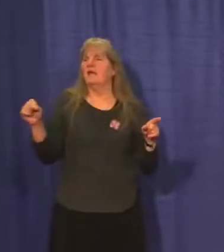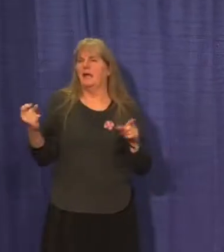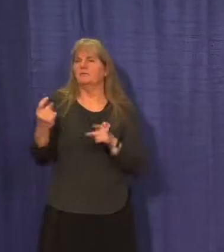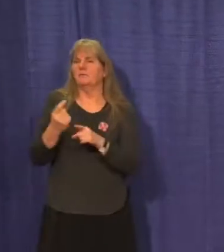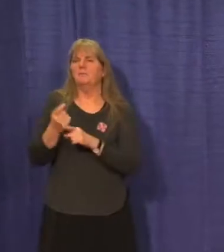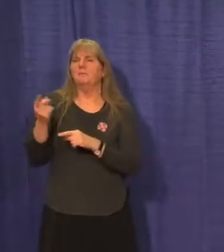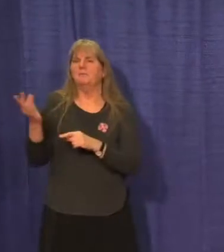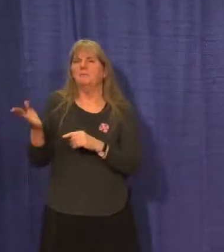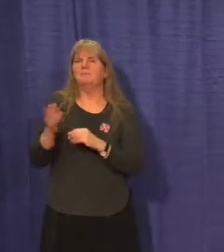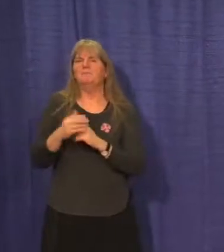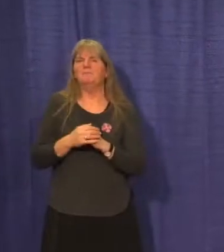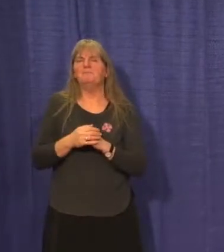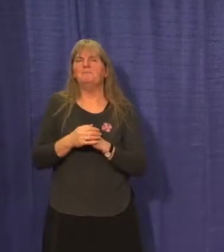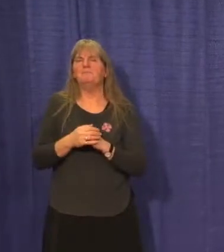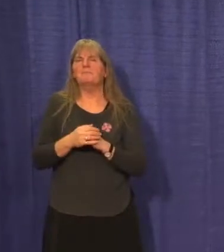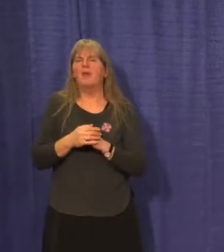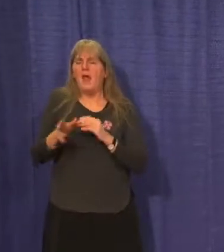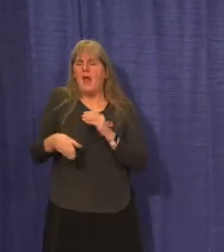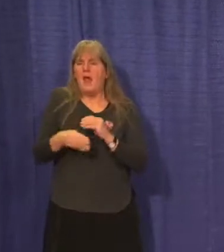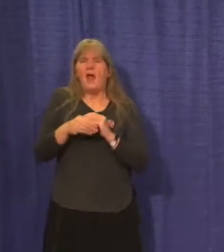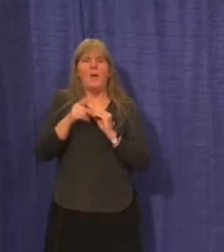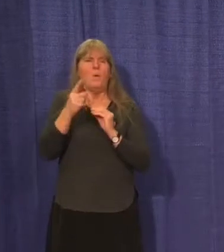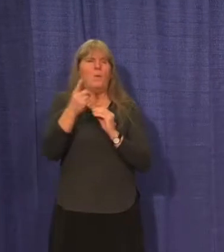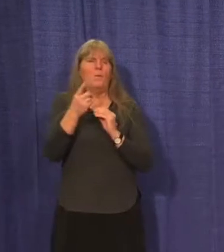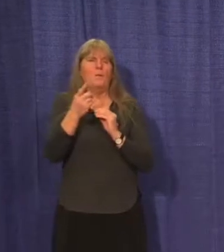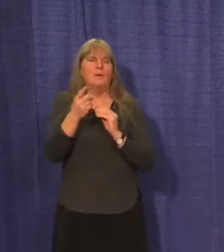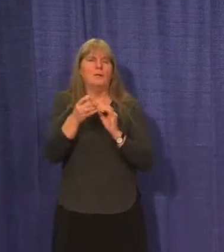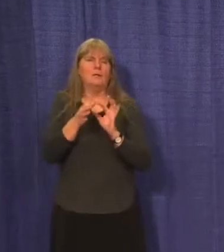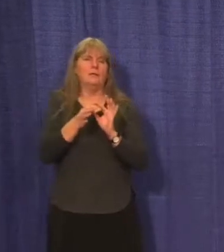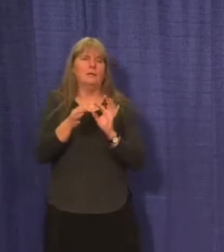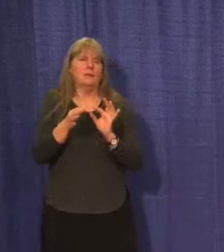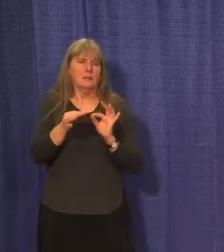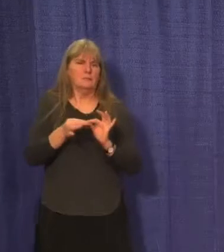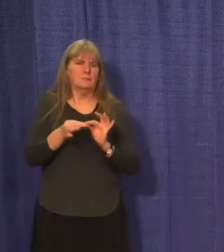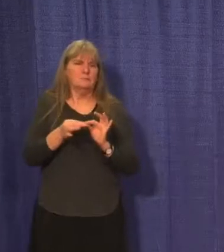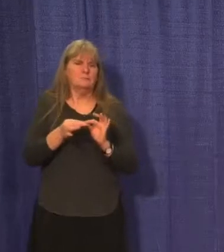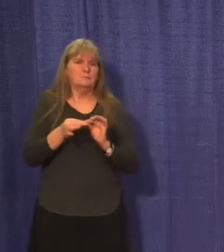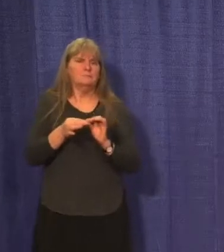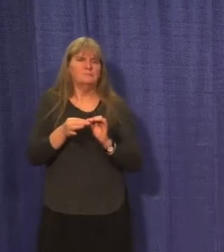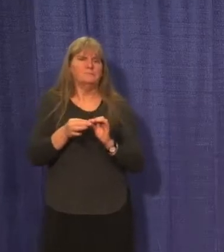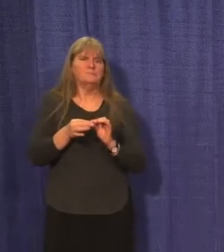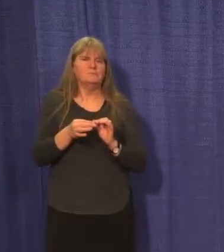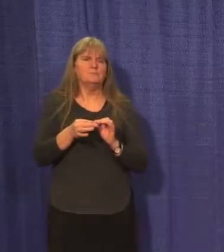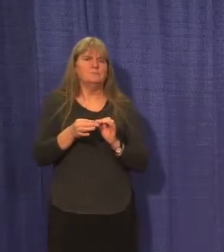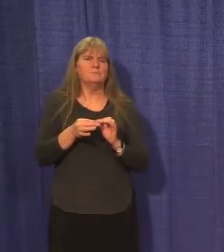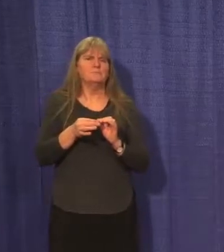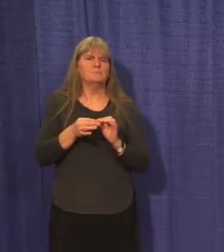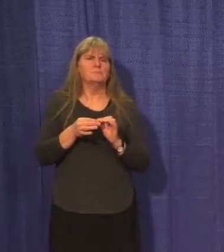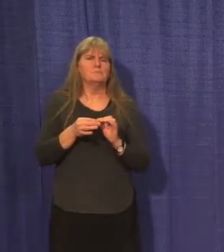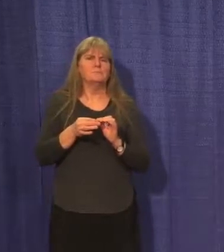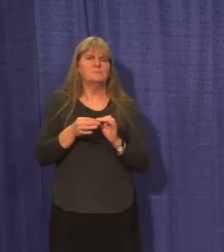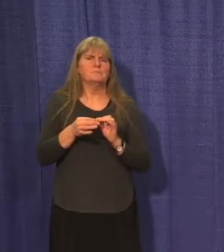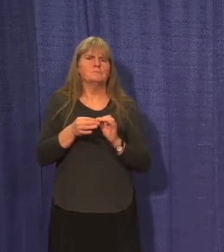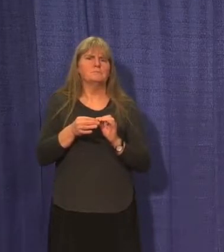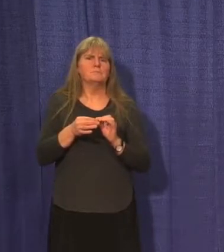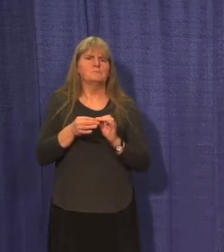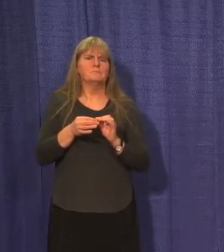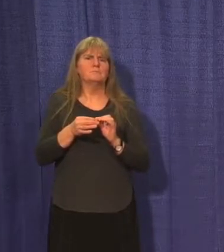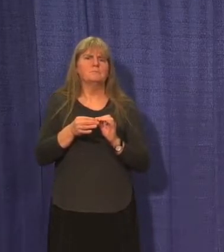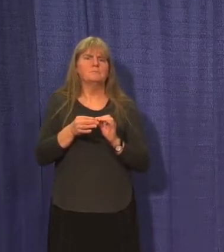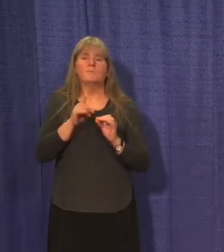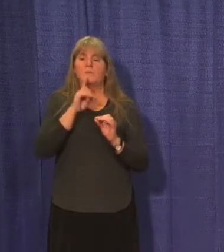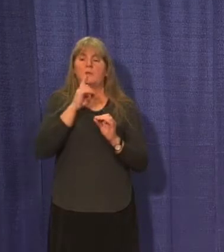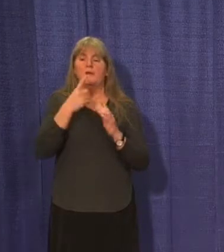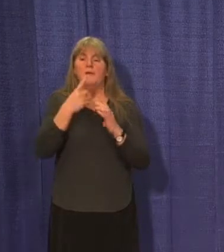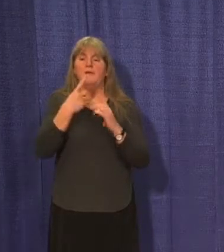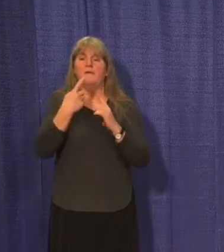it very well and just in addition to everything that the minister explained, these have been since actually the very